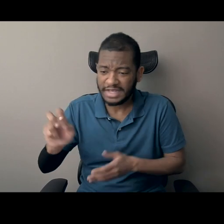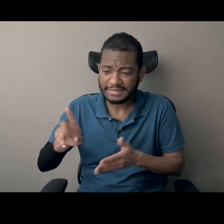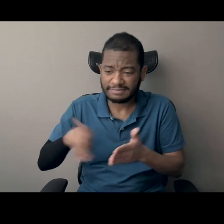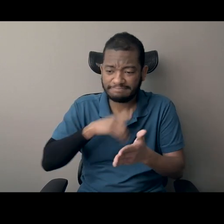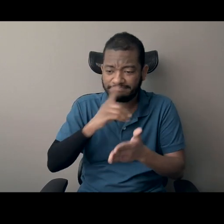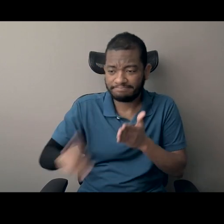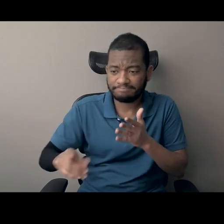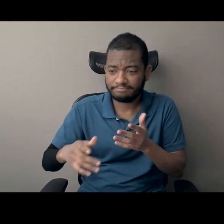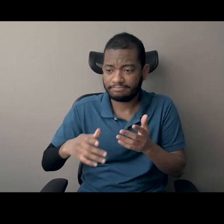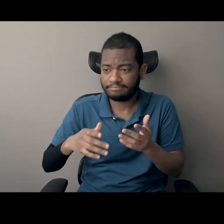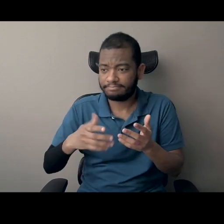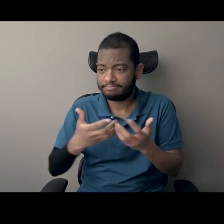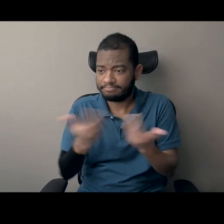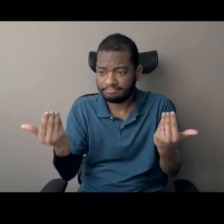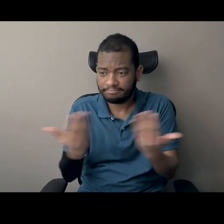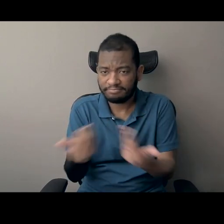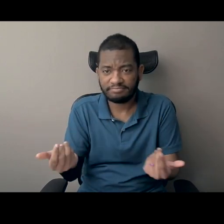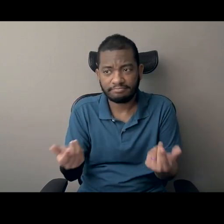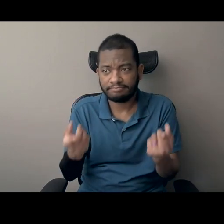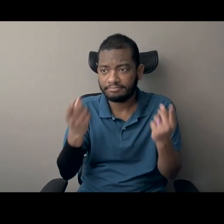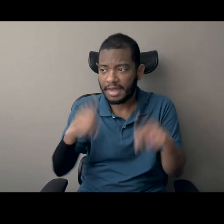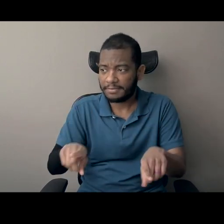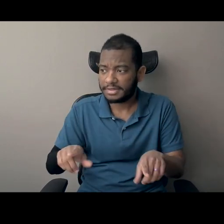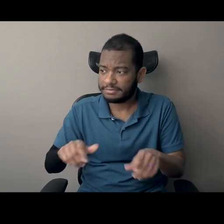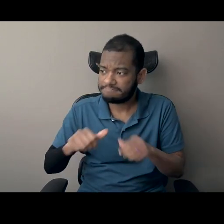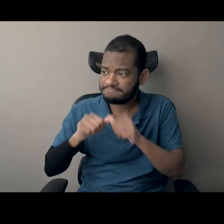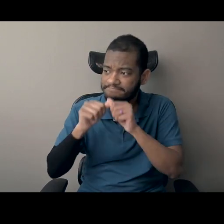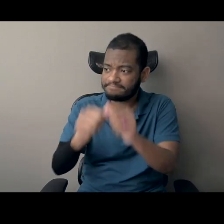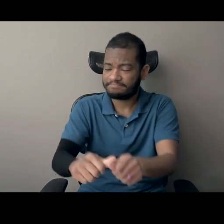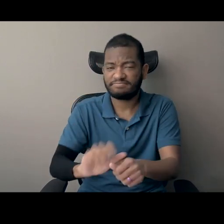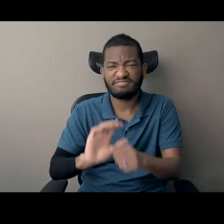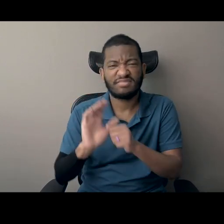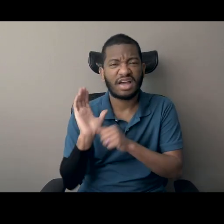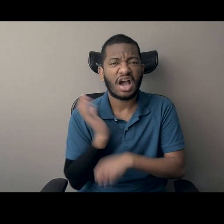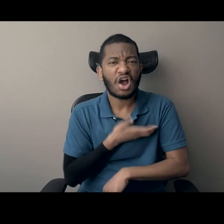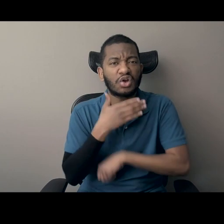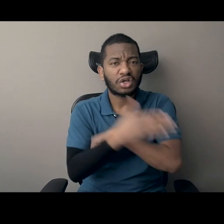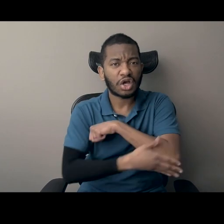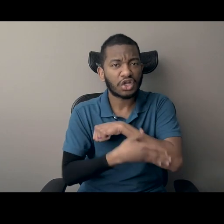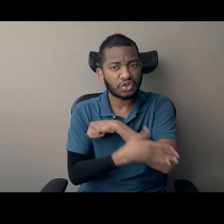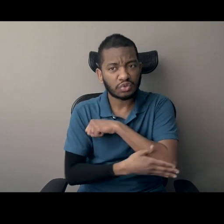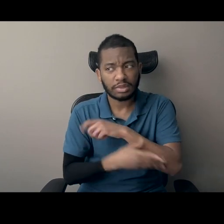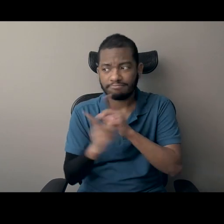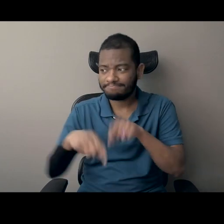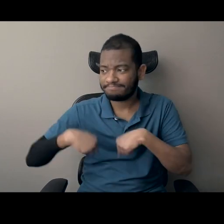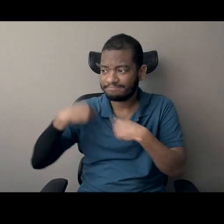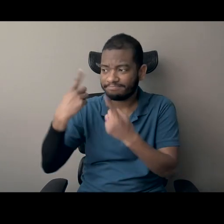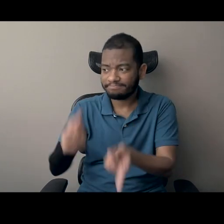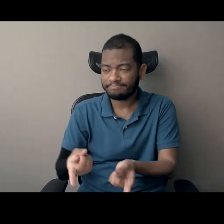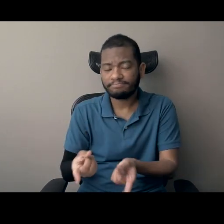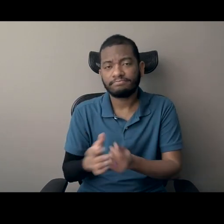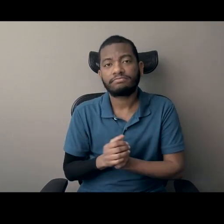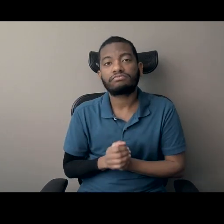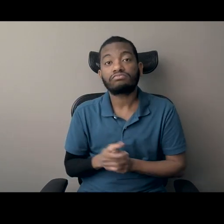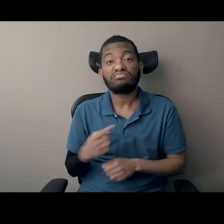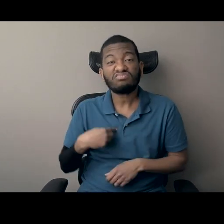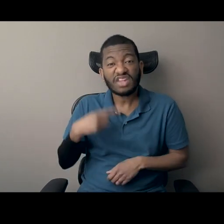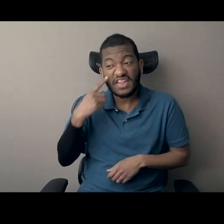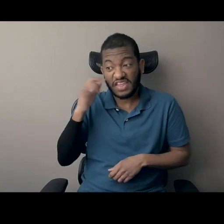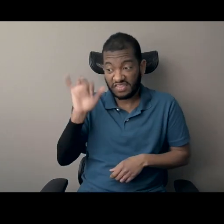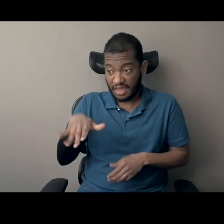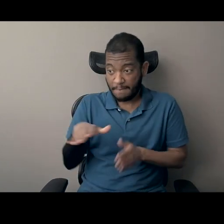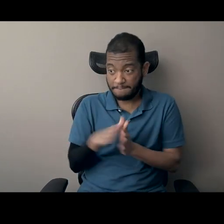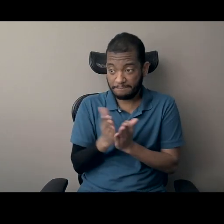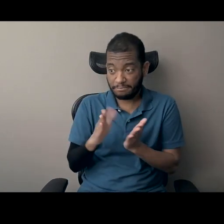has continued for as long as it has. Um, and then I would, I would break that down into different groups. I think Black was the Incas is